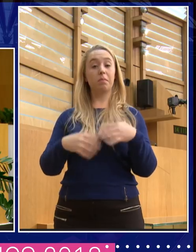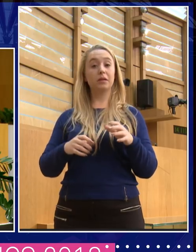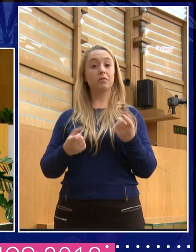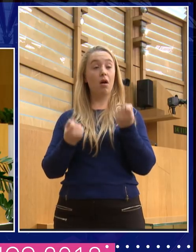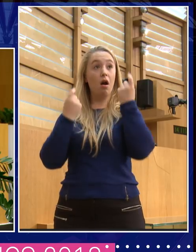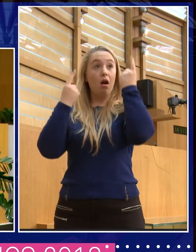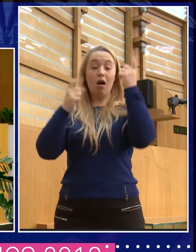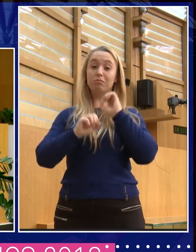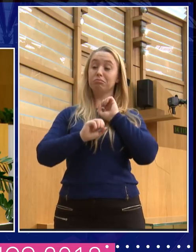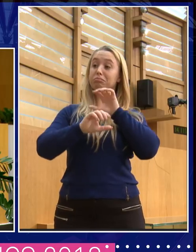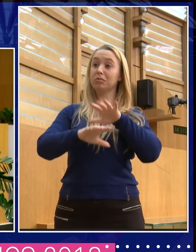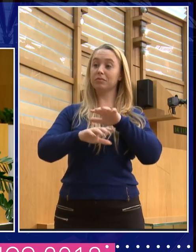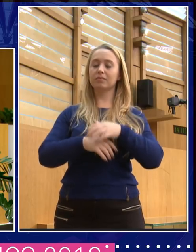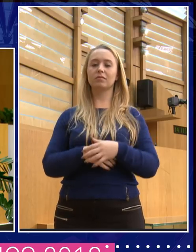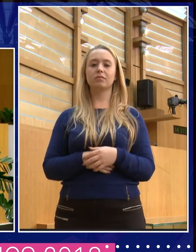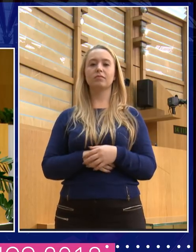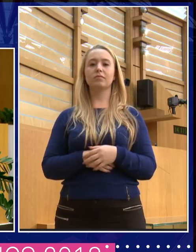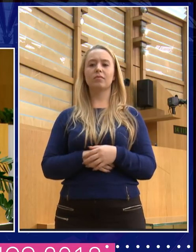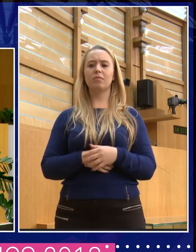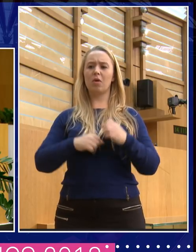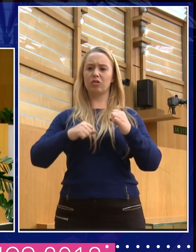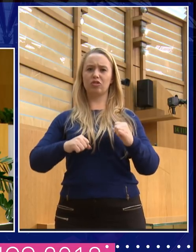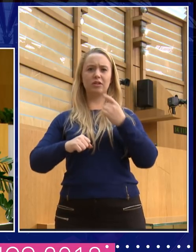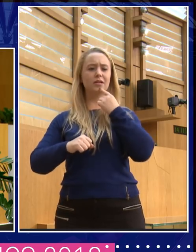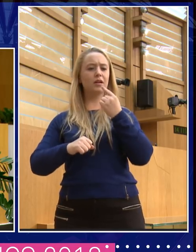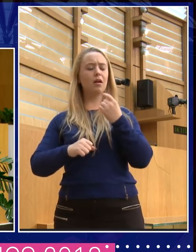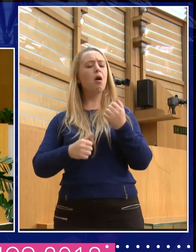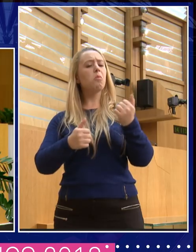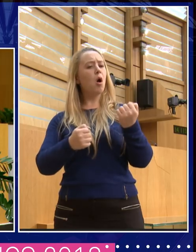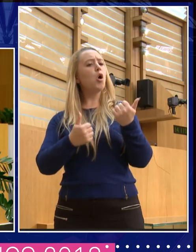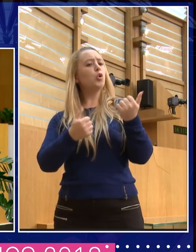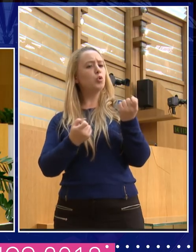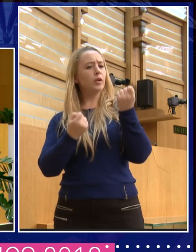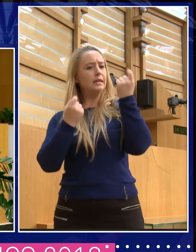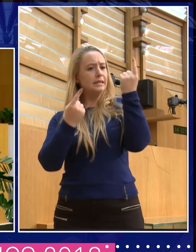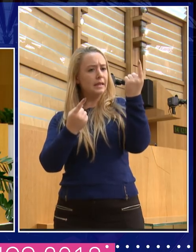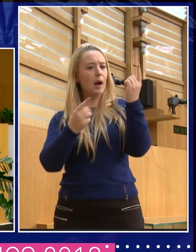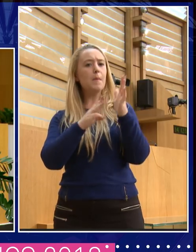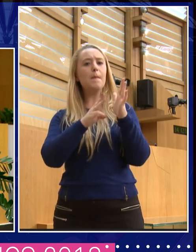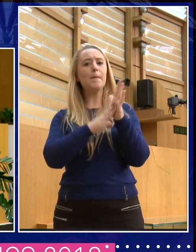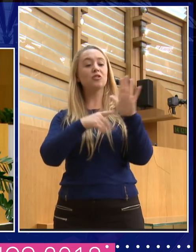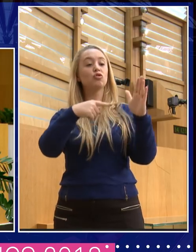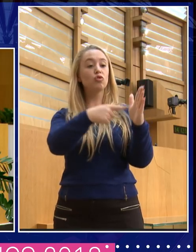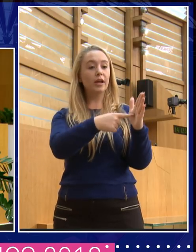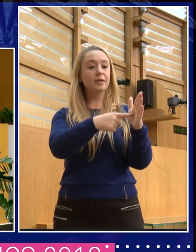the meeting is saying to her, that's a very good suggestion, Miss Triggs. Would one of the men like to make it now?